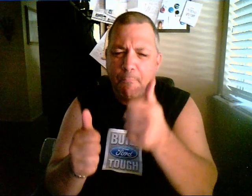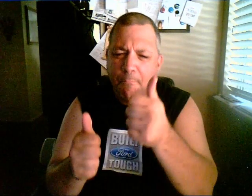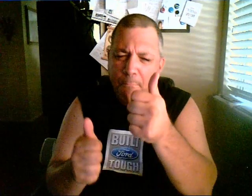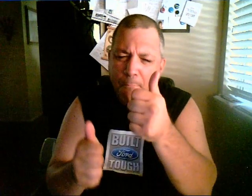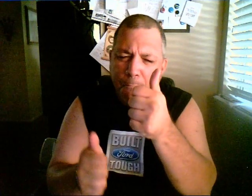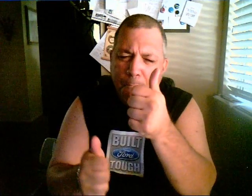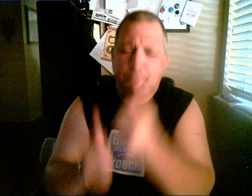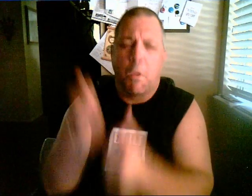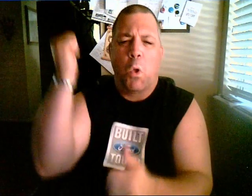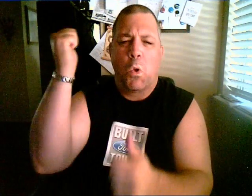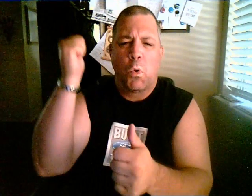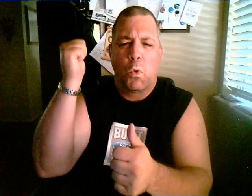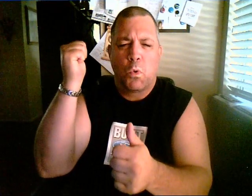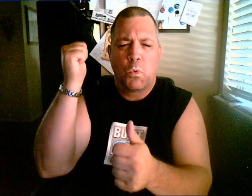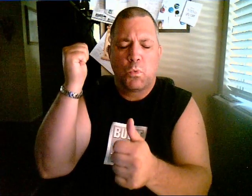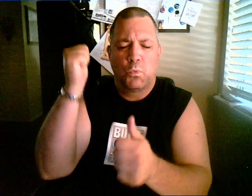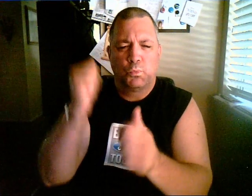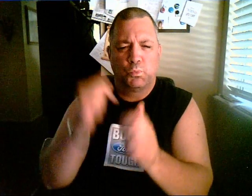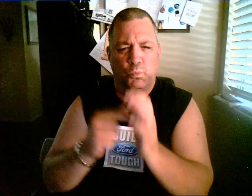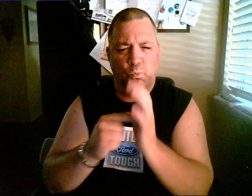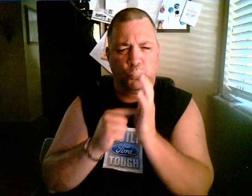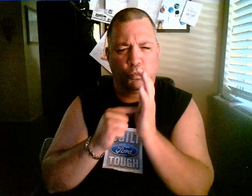I'm going to come here with